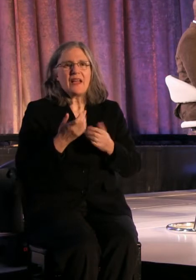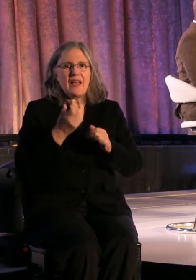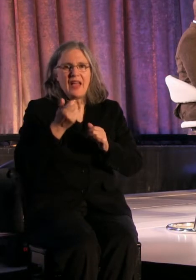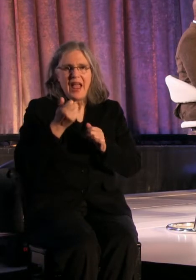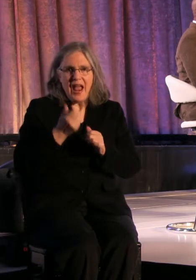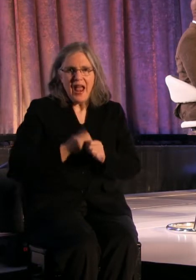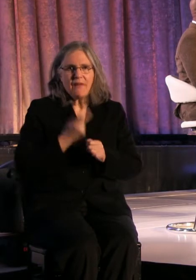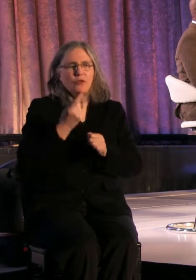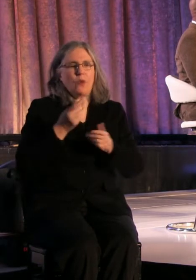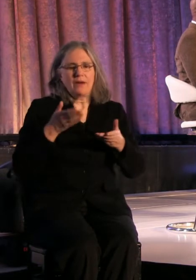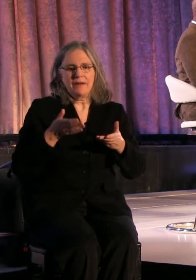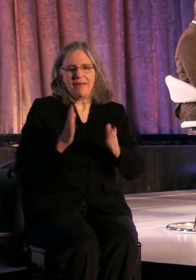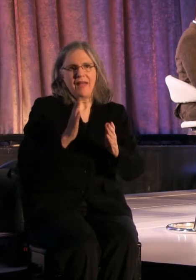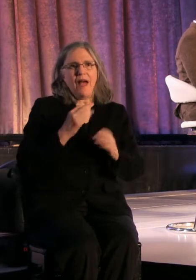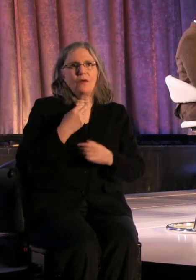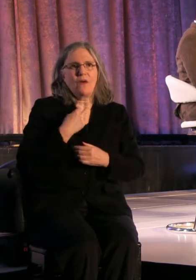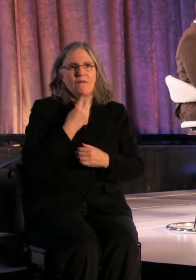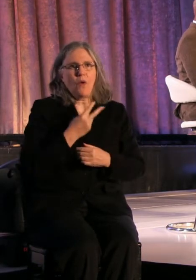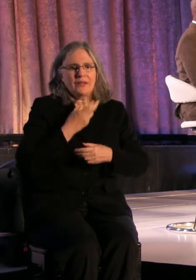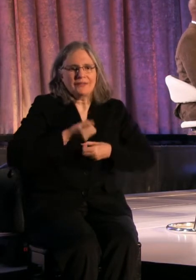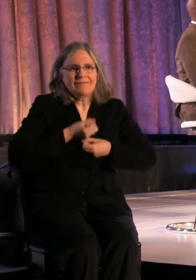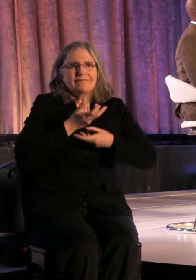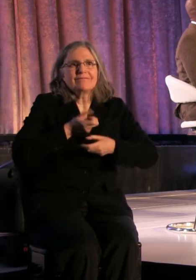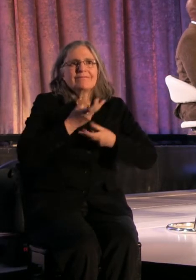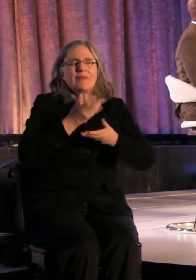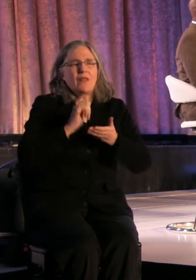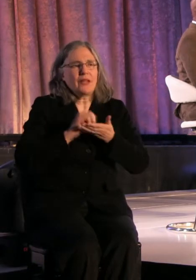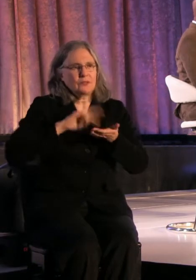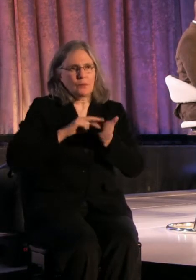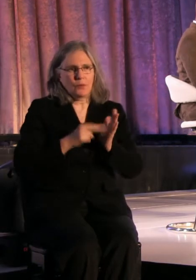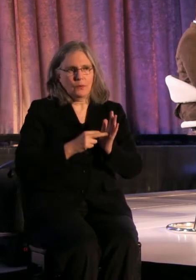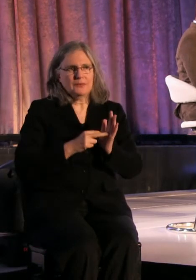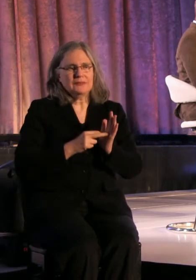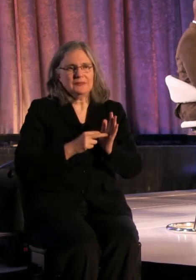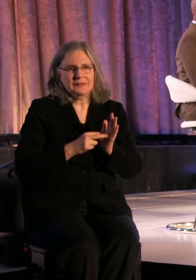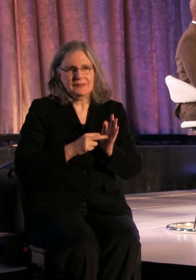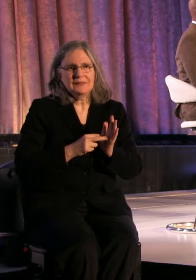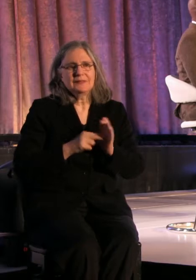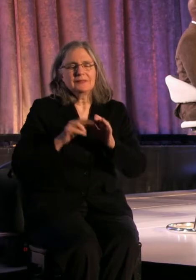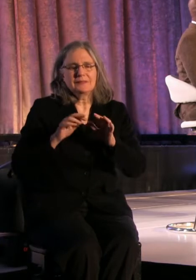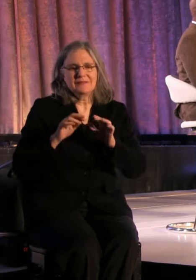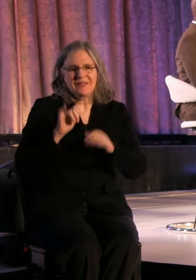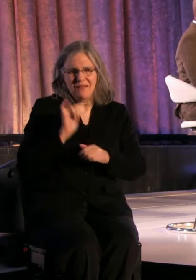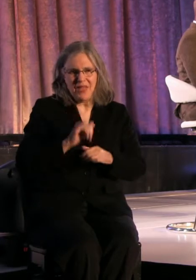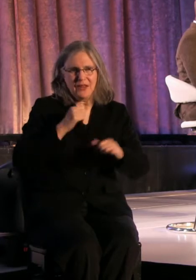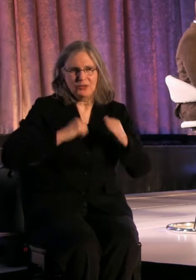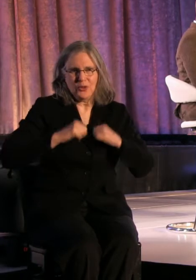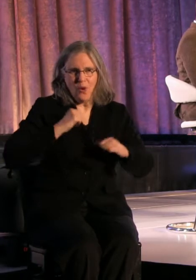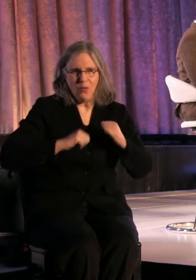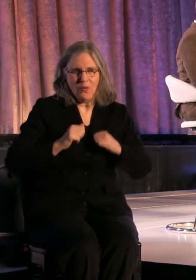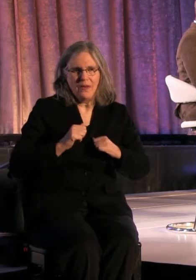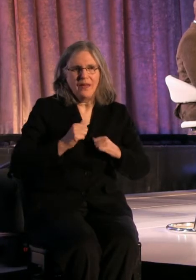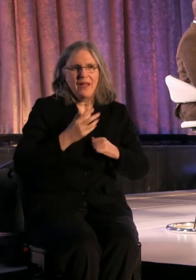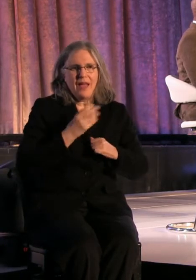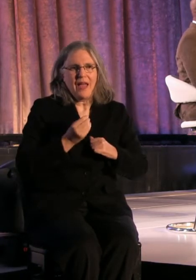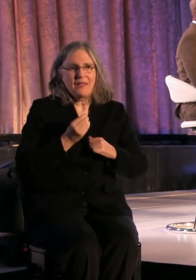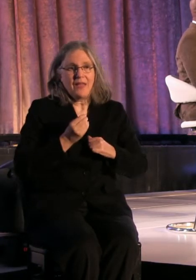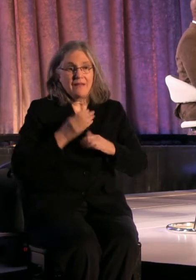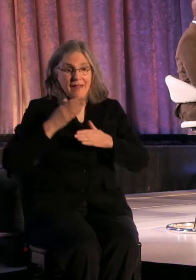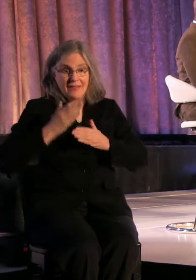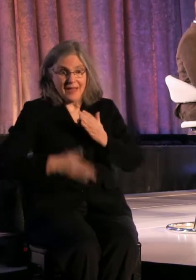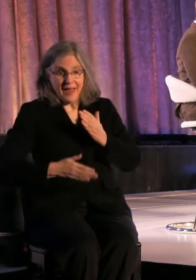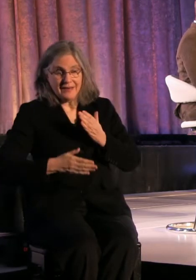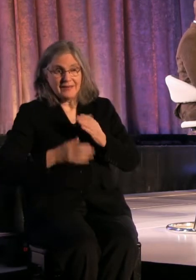a voice. And that's sort of the purpose of not only doing the show, but then at the curtain call saying,